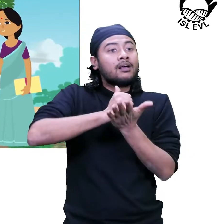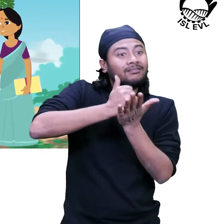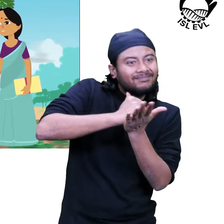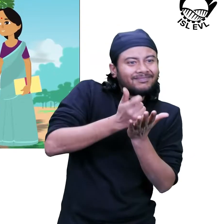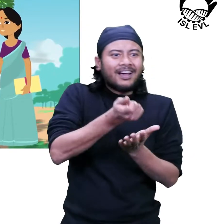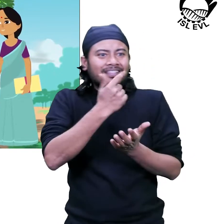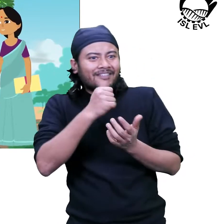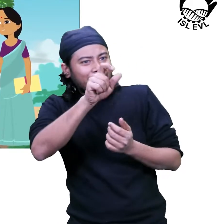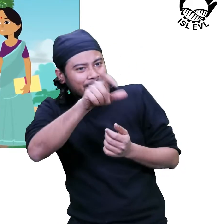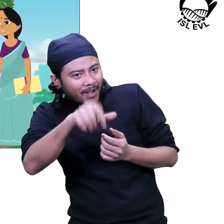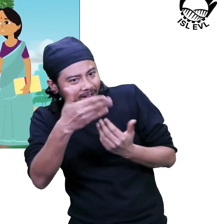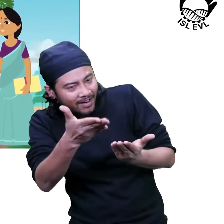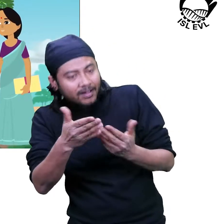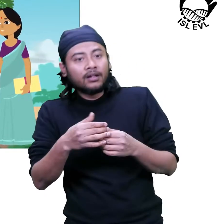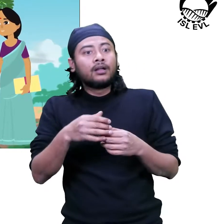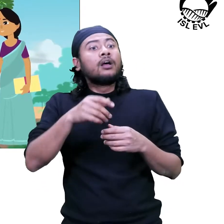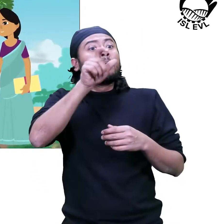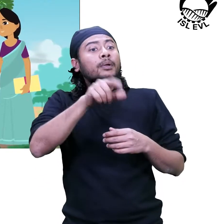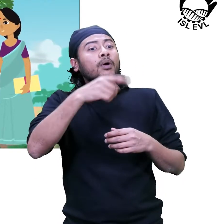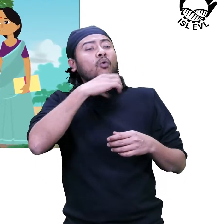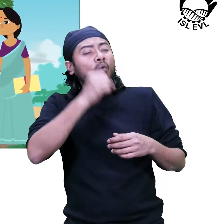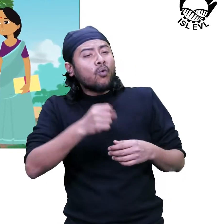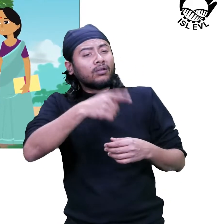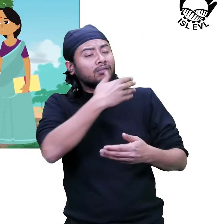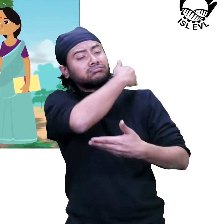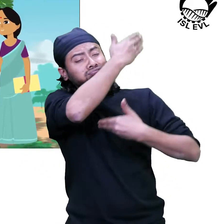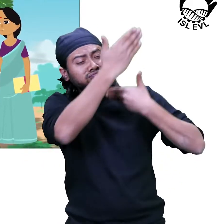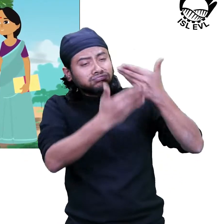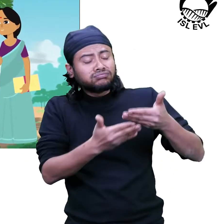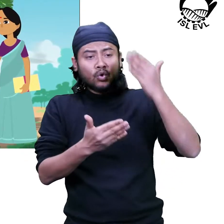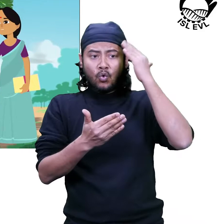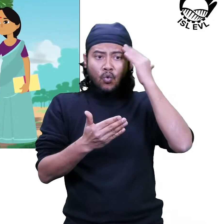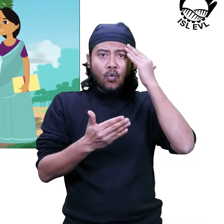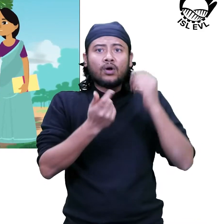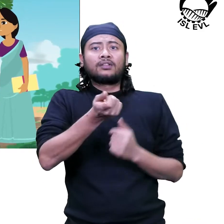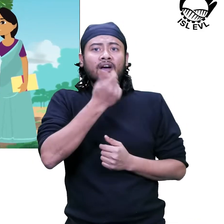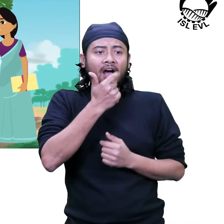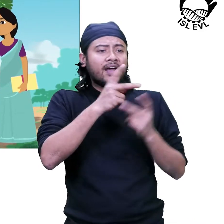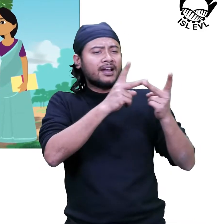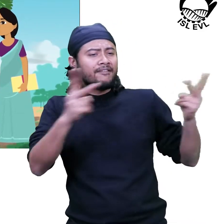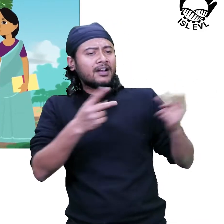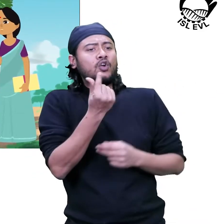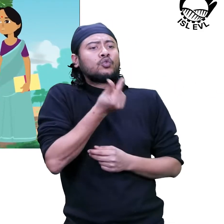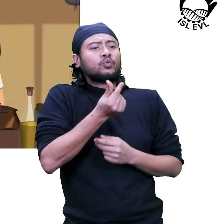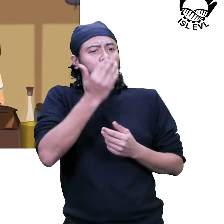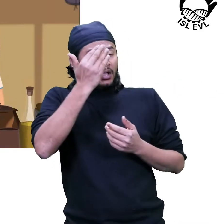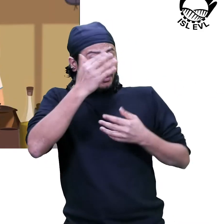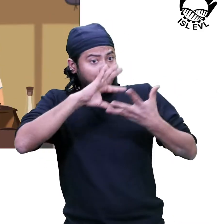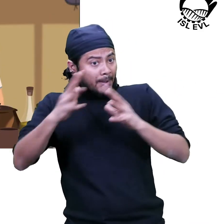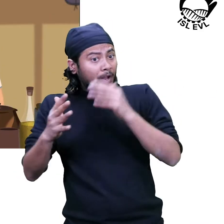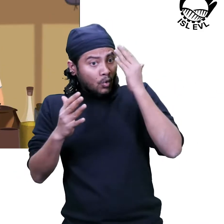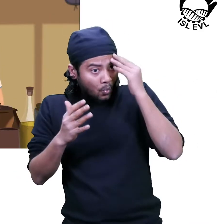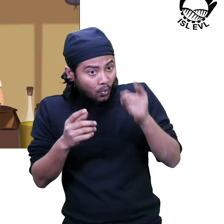Hakim's, traditional knowledge holders, the people who collect bio-resources and other local people.